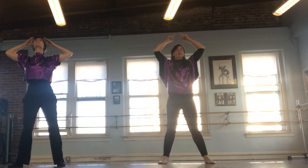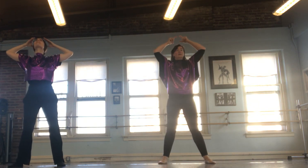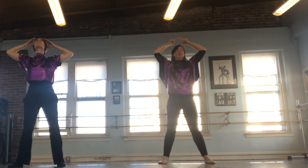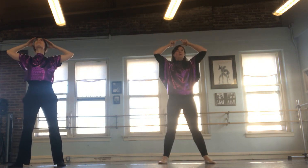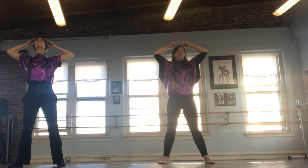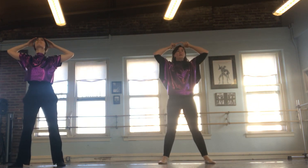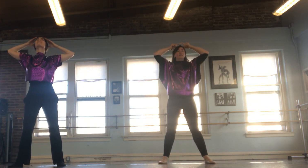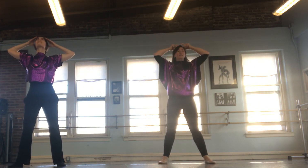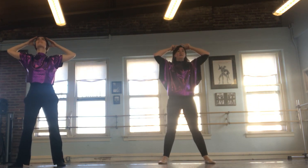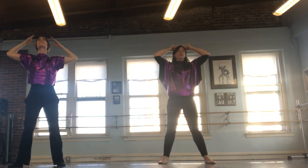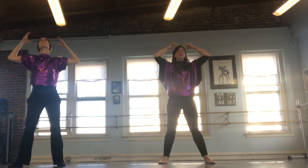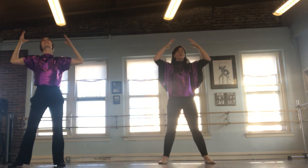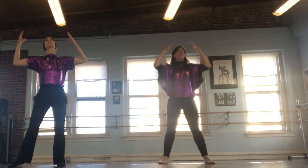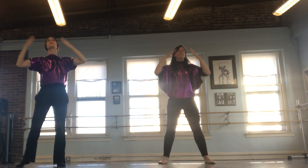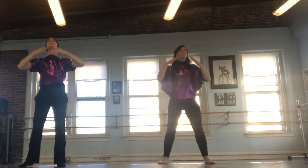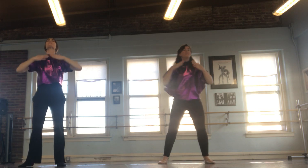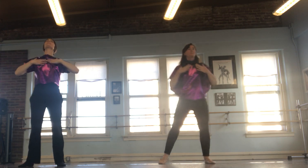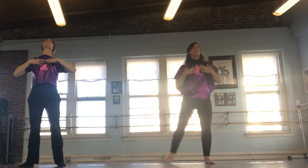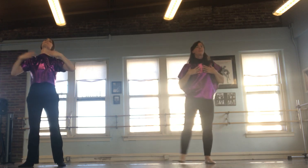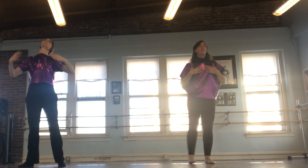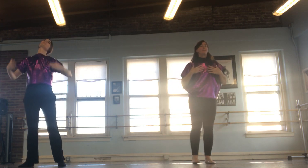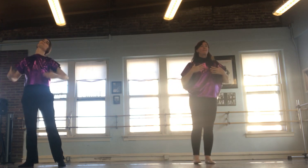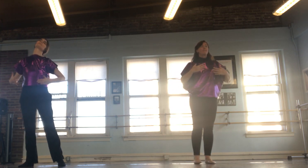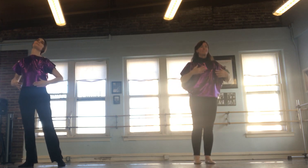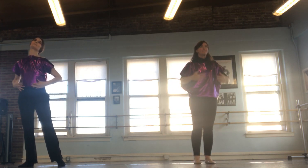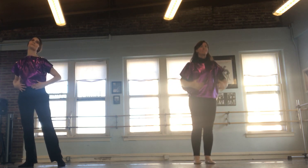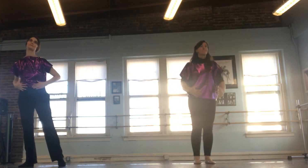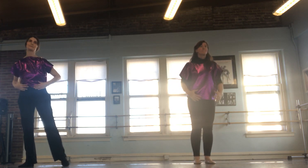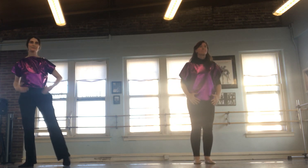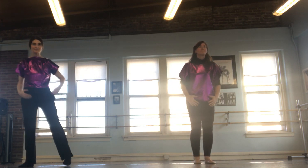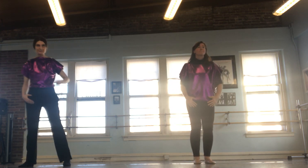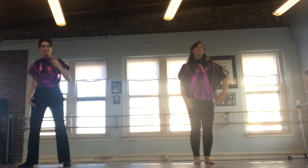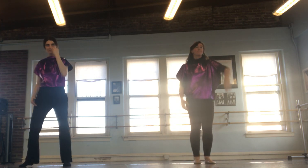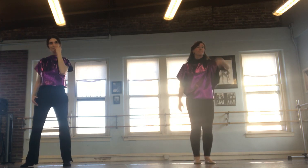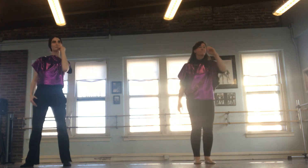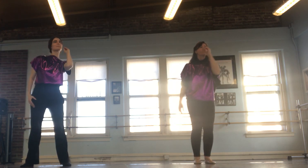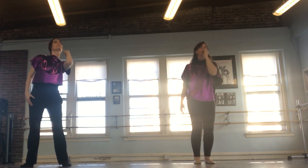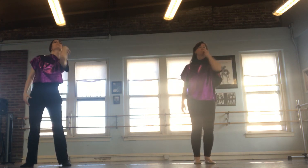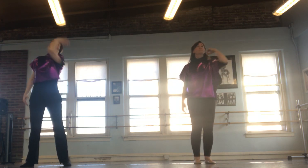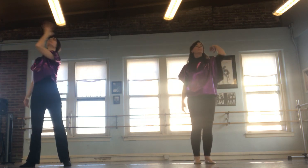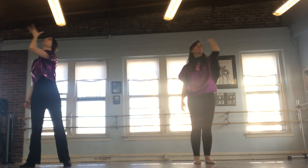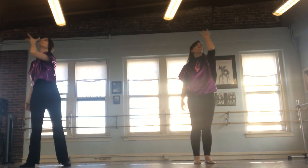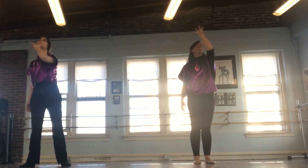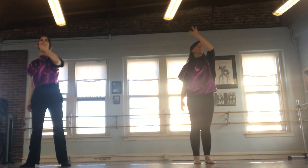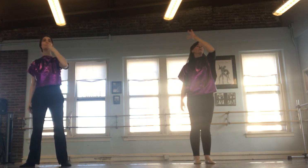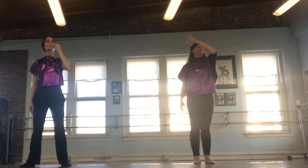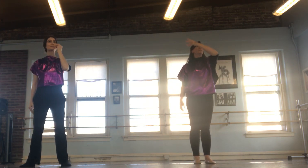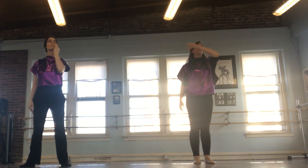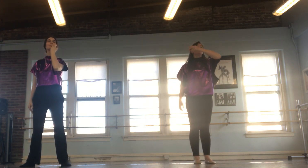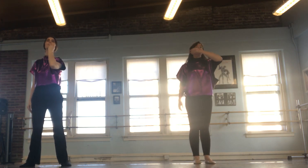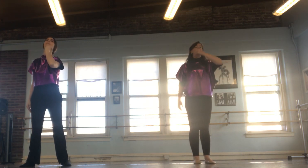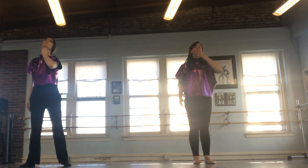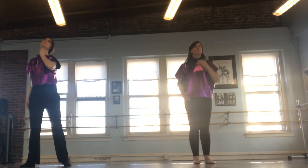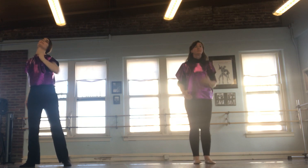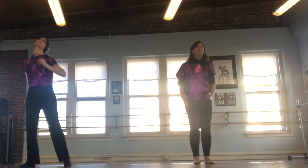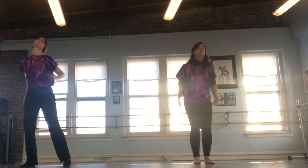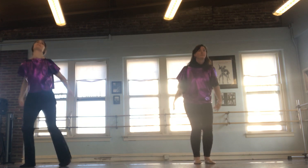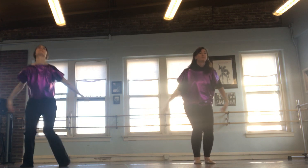unclothed majesty, Let all